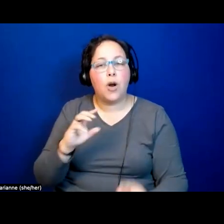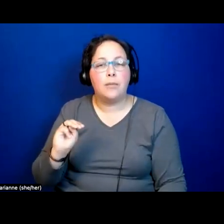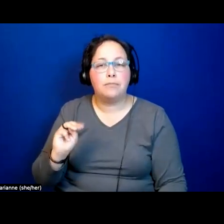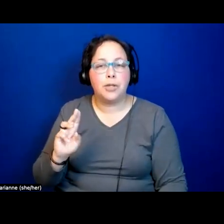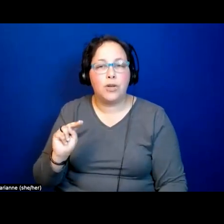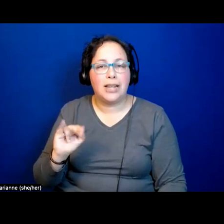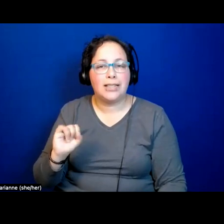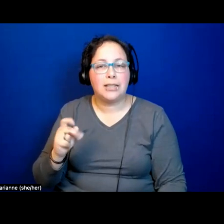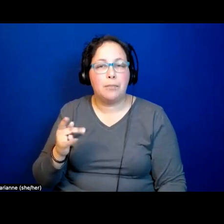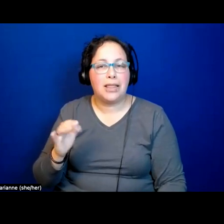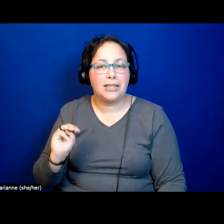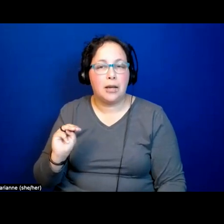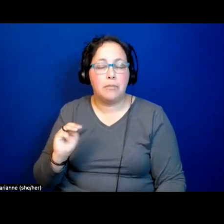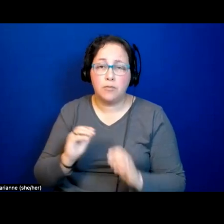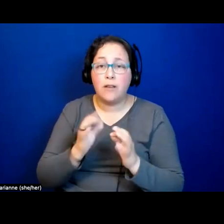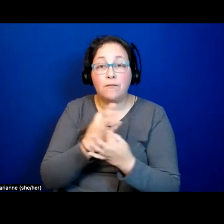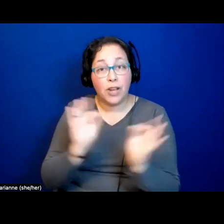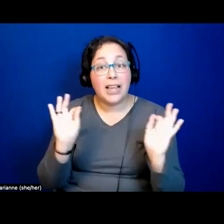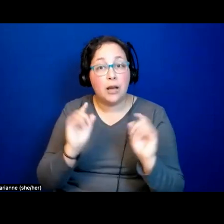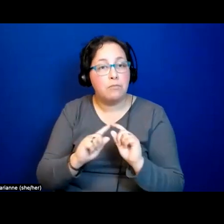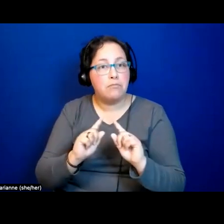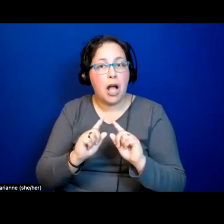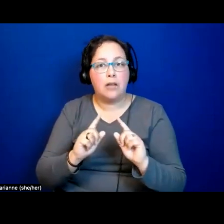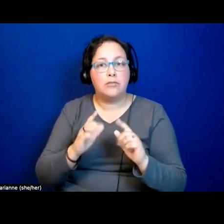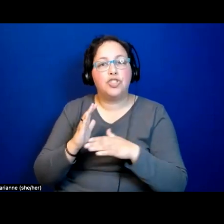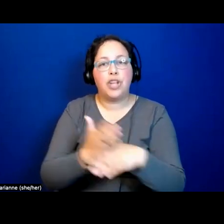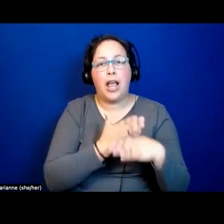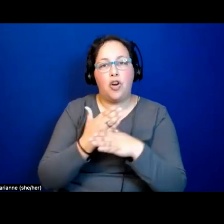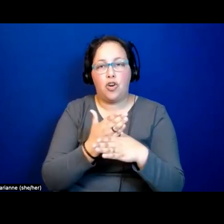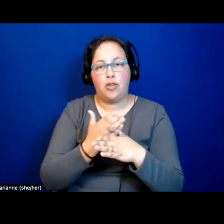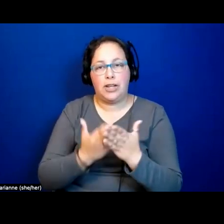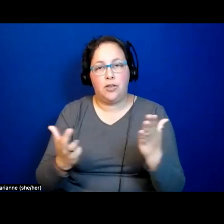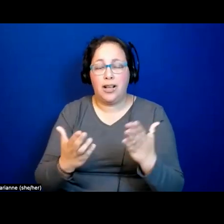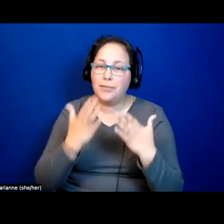or of making freedom as the place where we can thrive. Thank you.